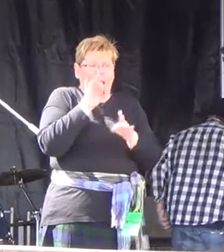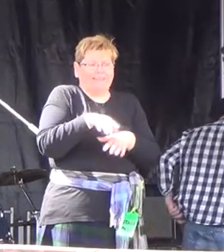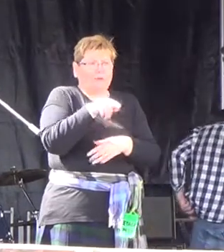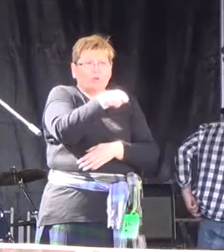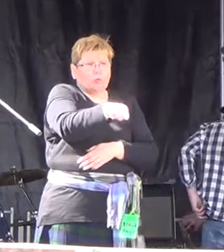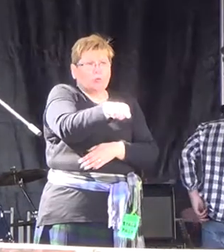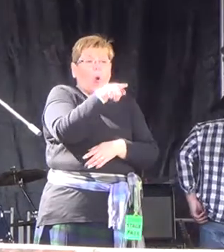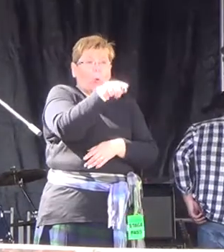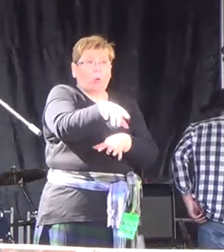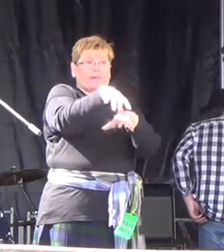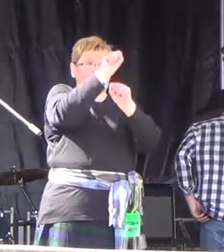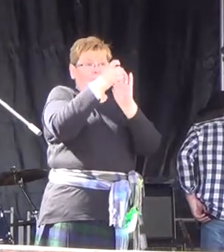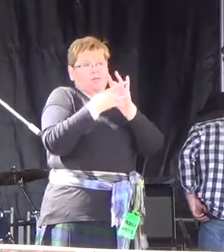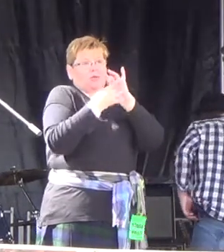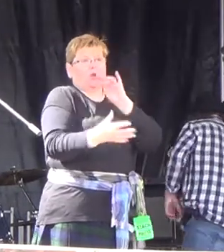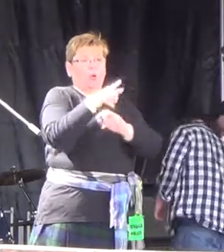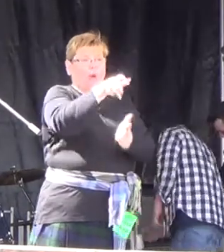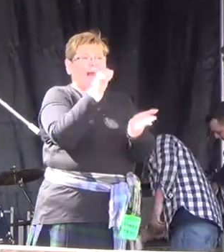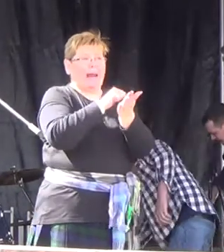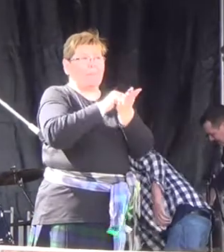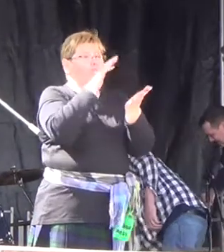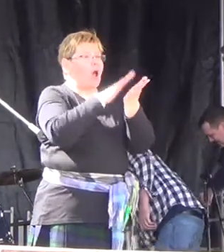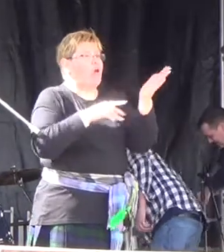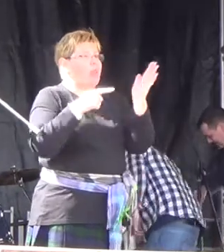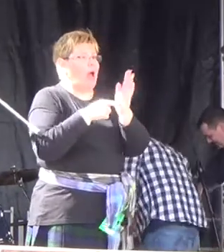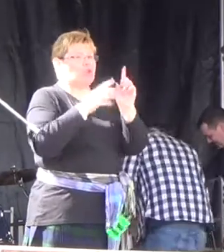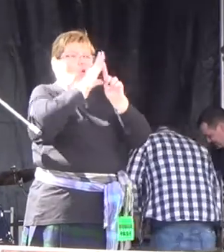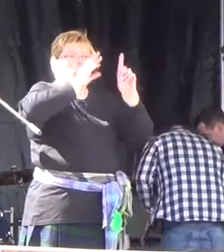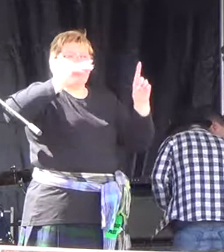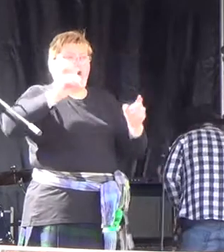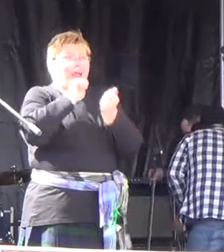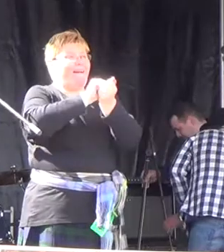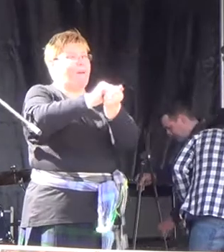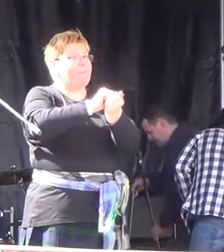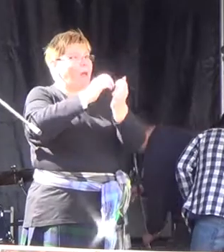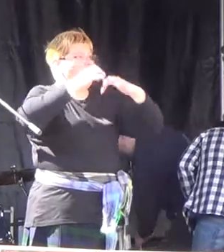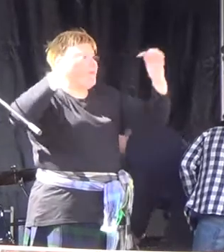You started to leave us when you kept Thatcher and the Tories in power for 18 years.